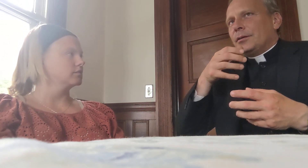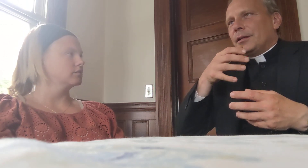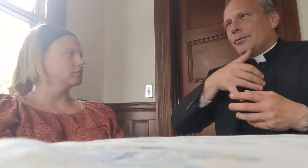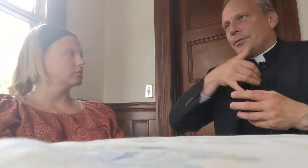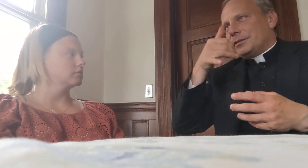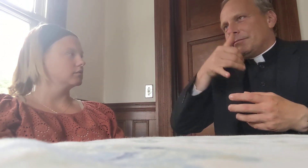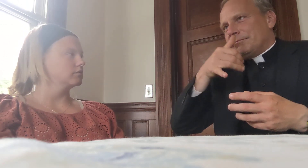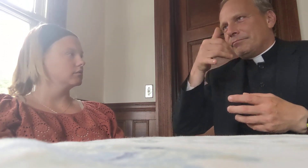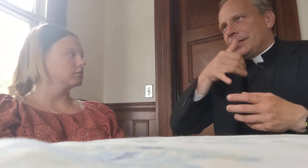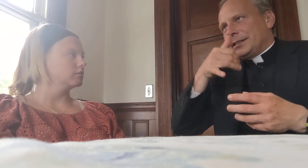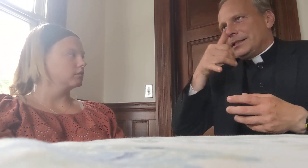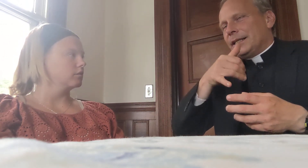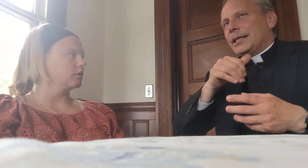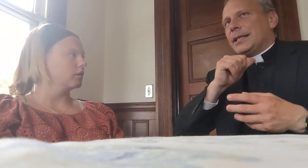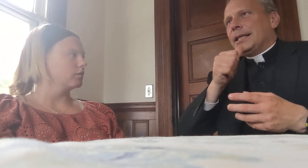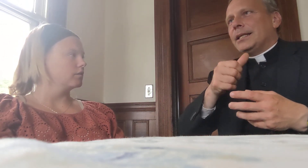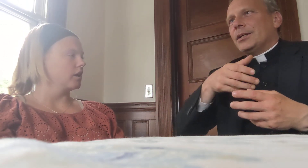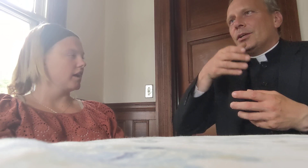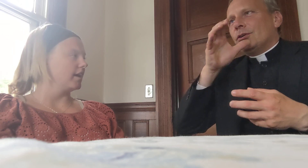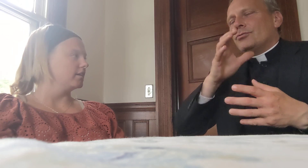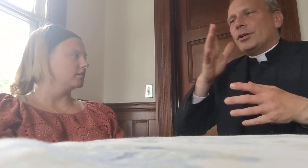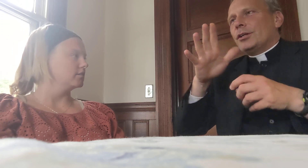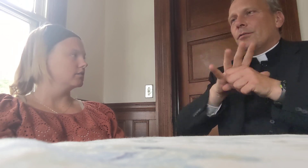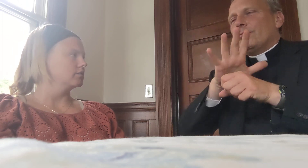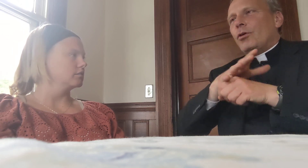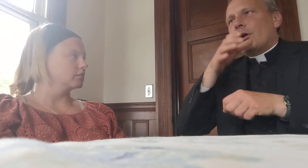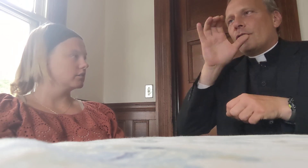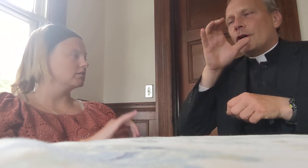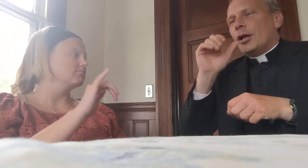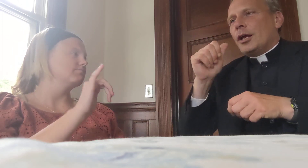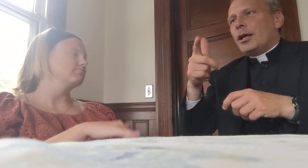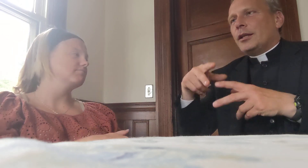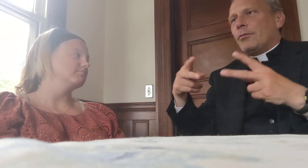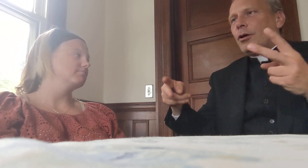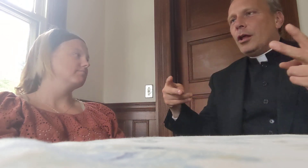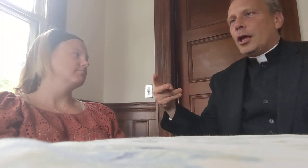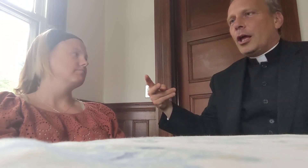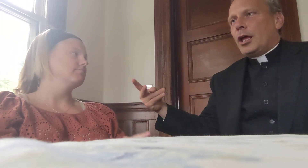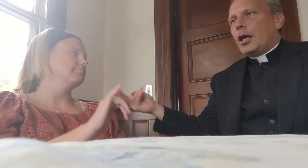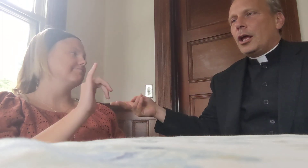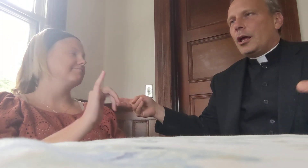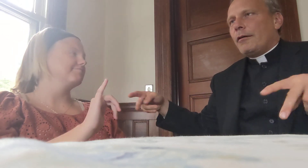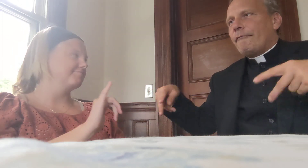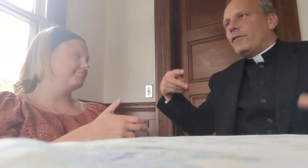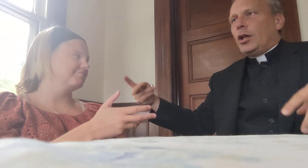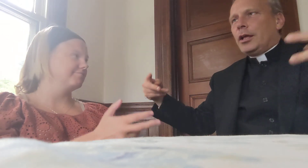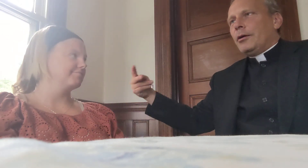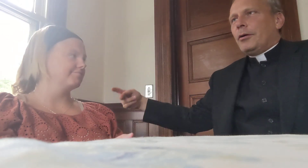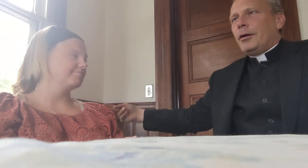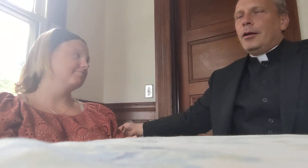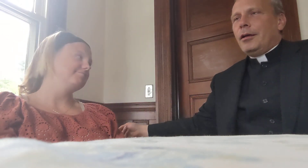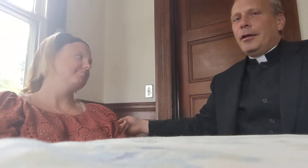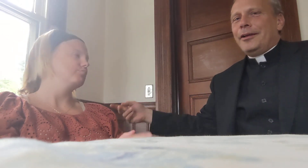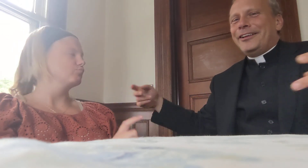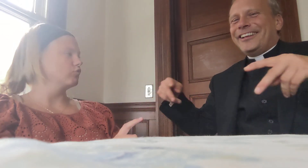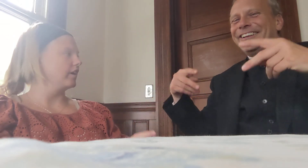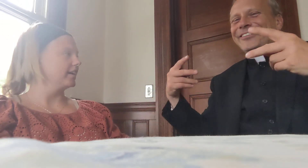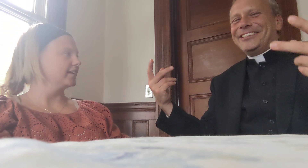they was being silly, and they didn't drink enough water, and they were all like, follow him, and